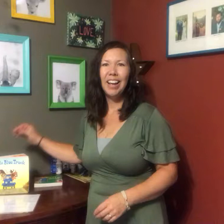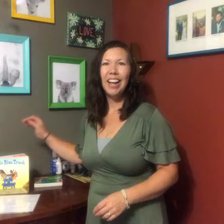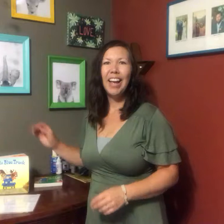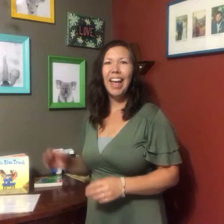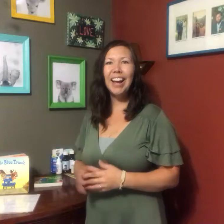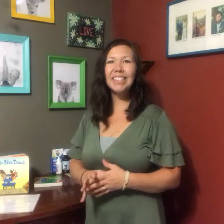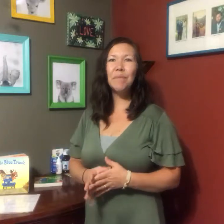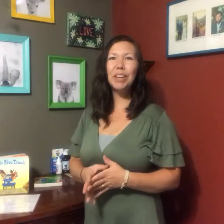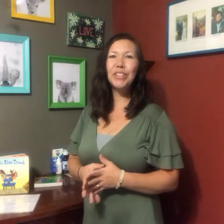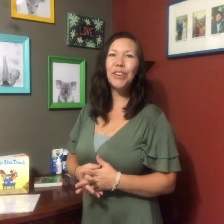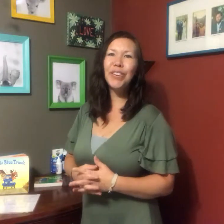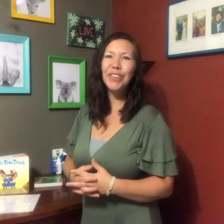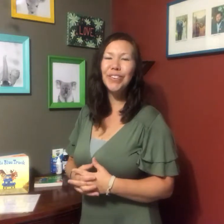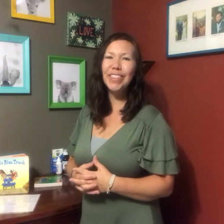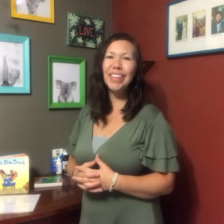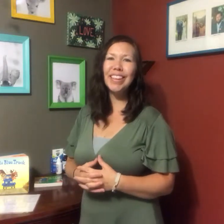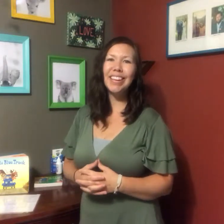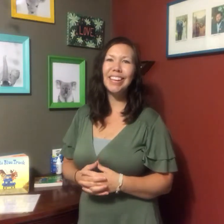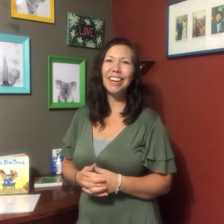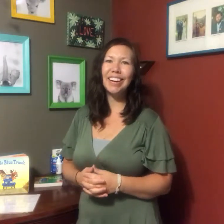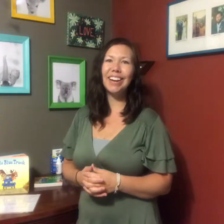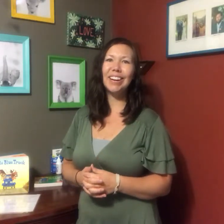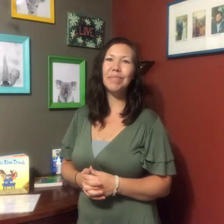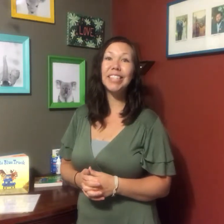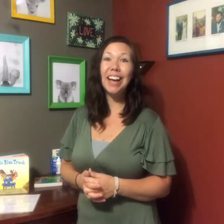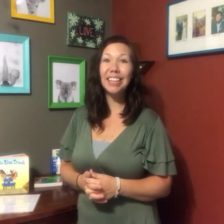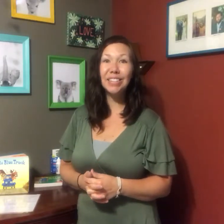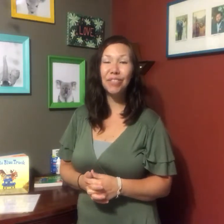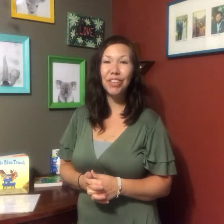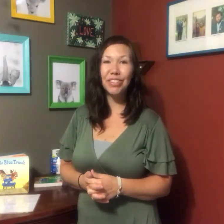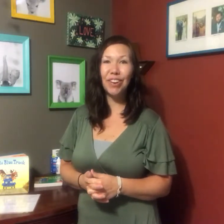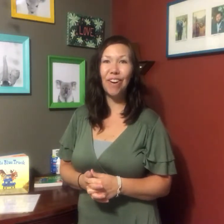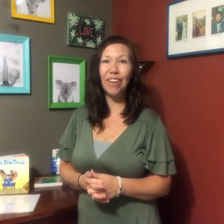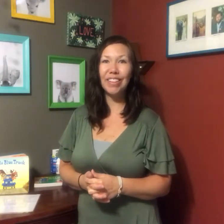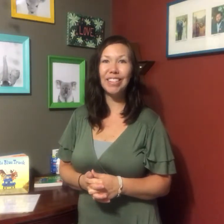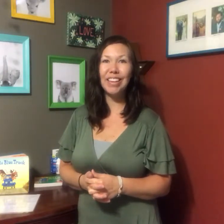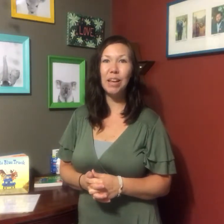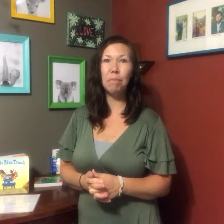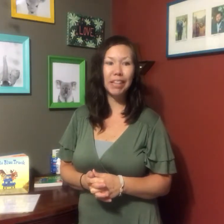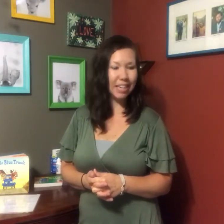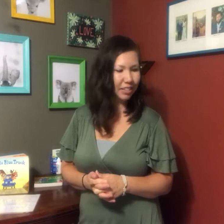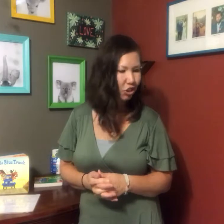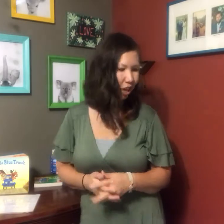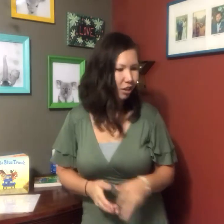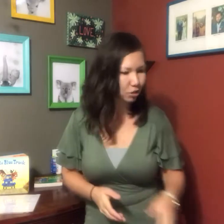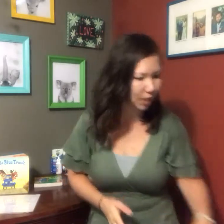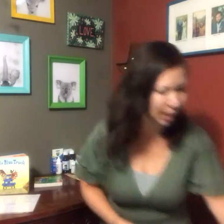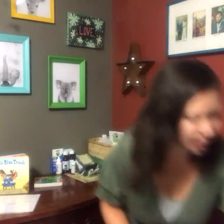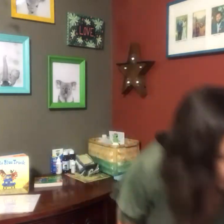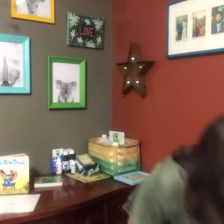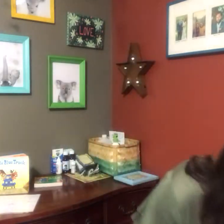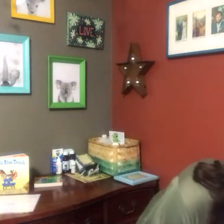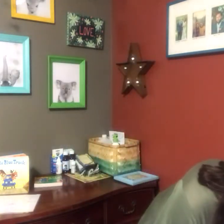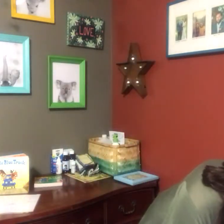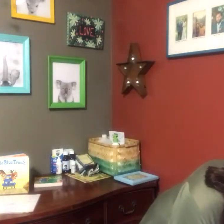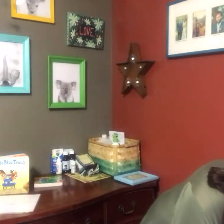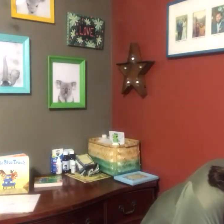Hey guys, I'm going to show you the signs for the song on the CD, Please Change Me, which is number